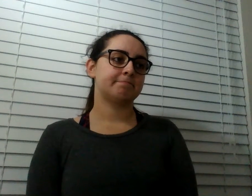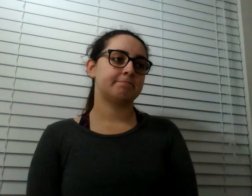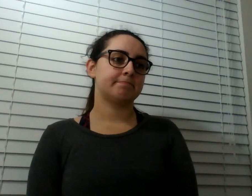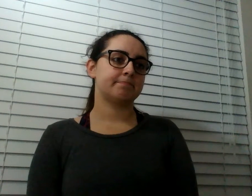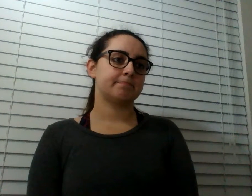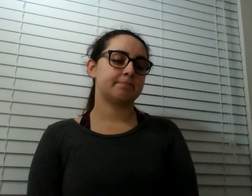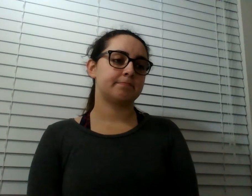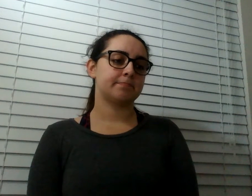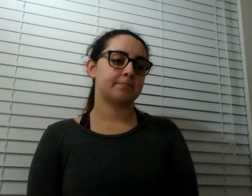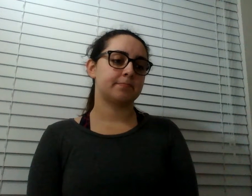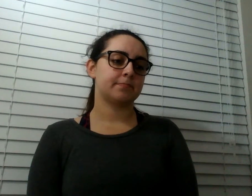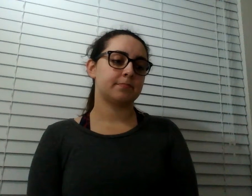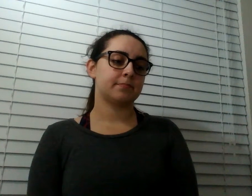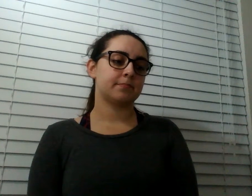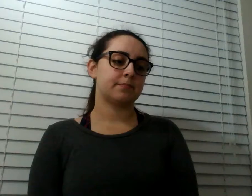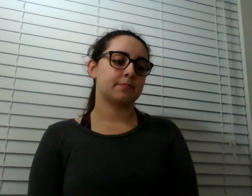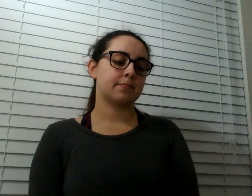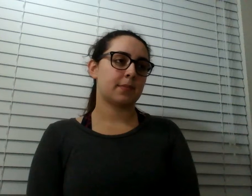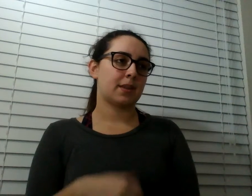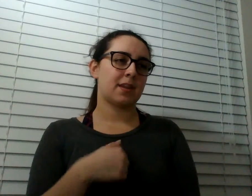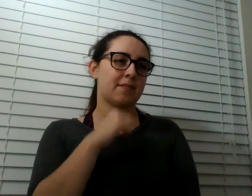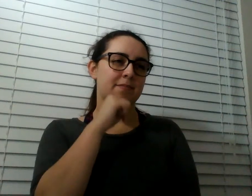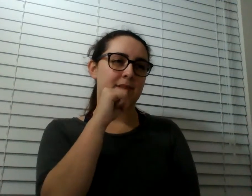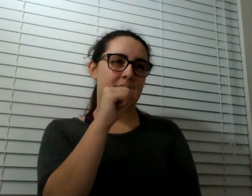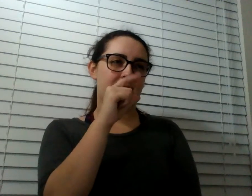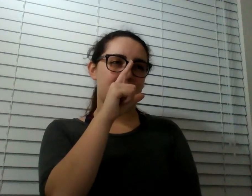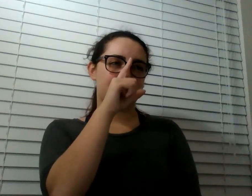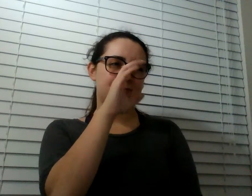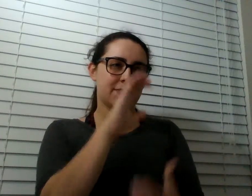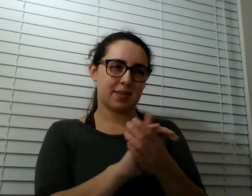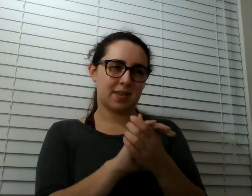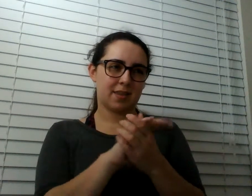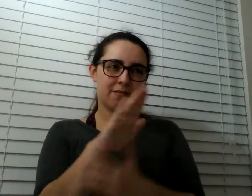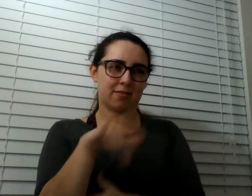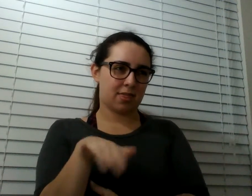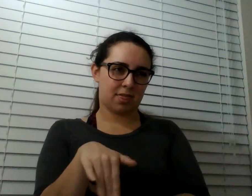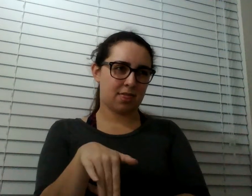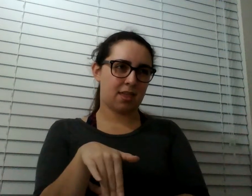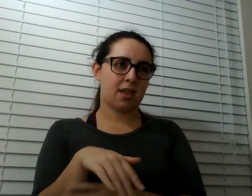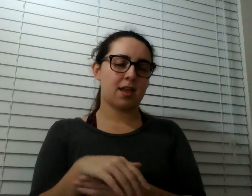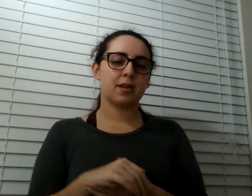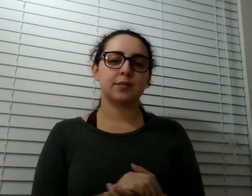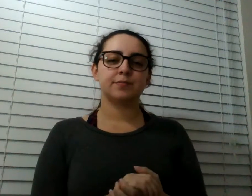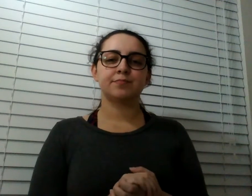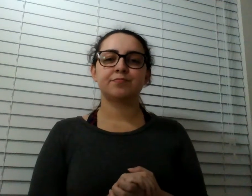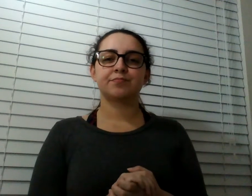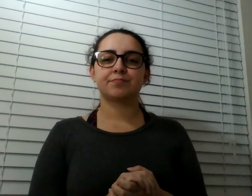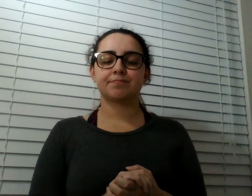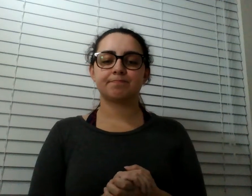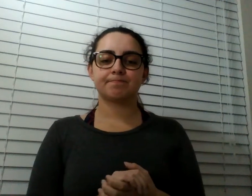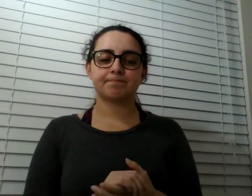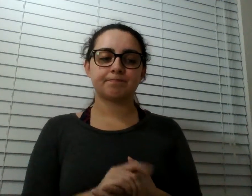And I'm not swallowing it just yet. So he calls in Reagan. Reagan, come toward us. And then Dirk comes wandering over.